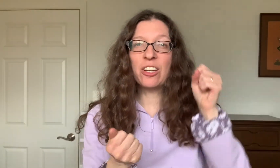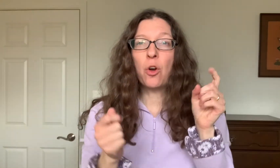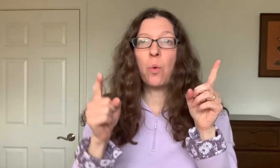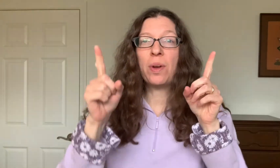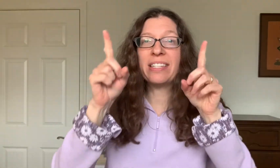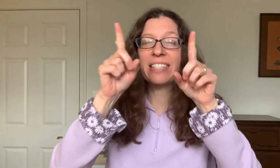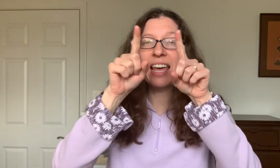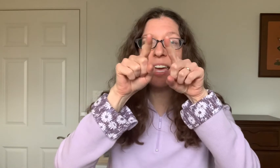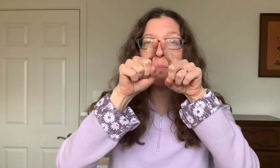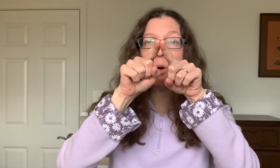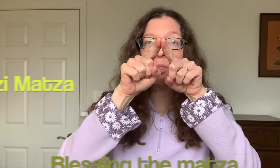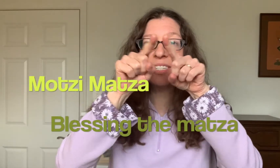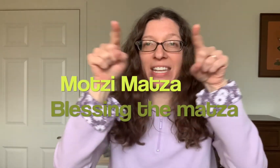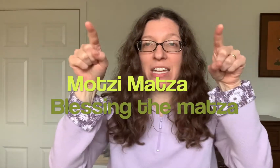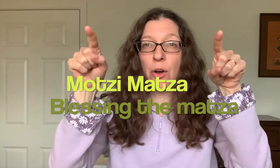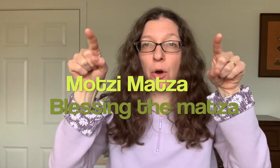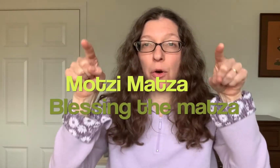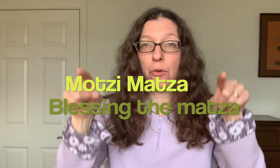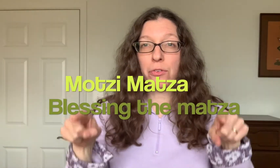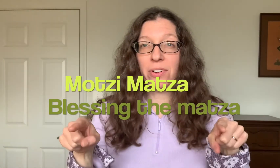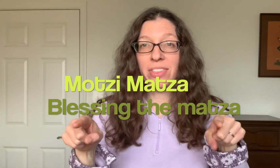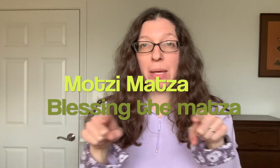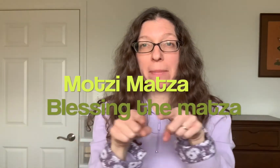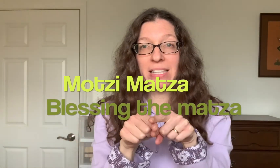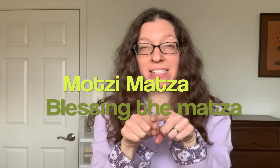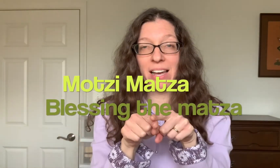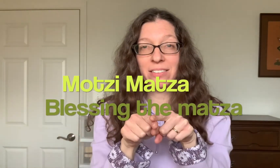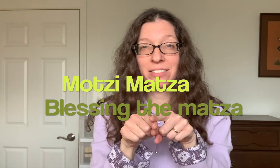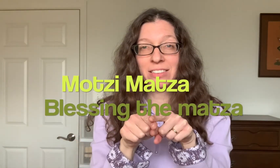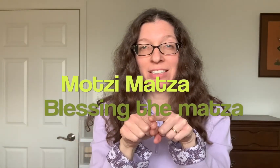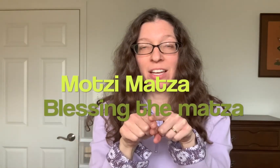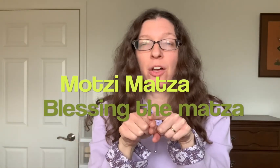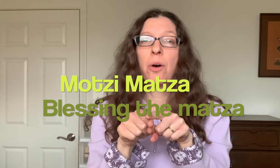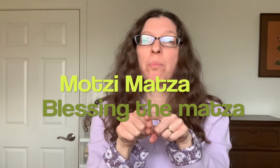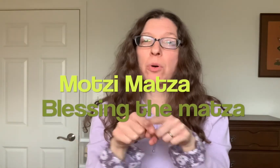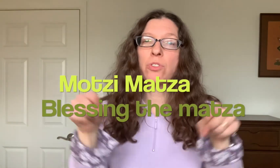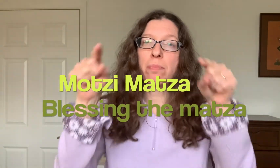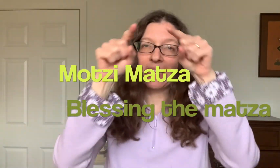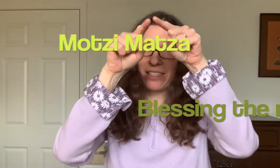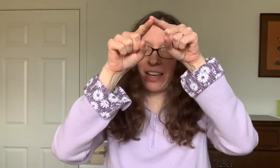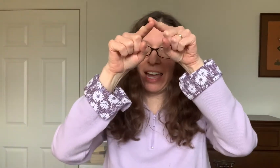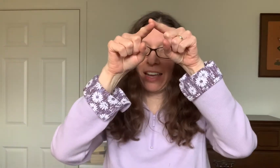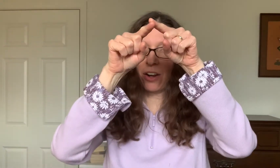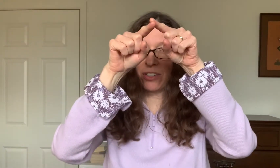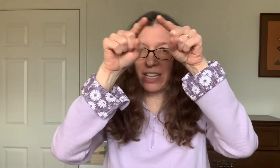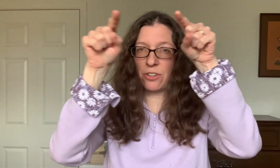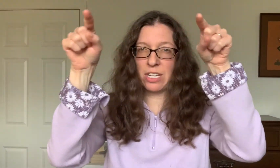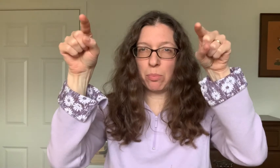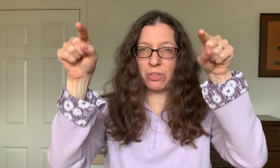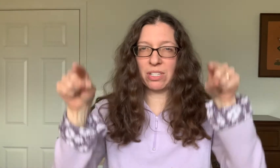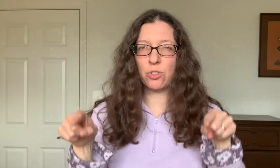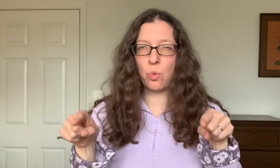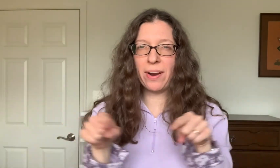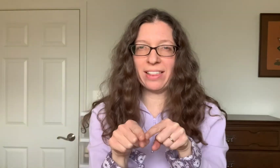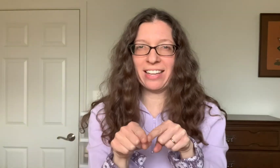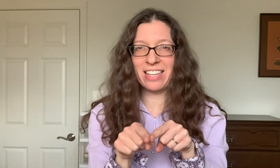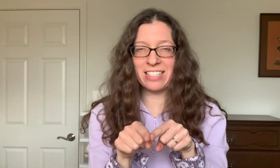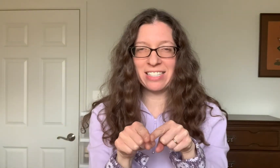we say Motsi over the matzah. Most matzah at our Seder tables is square like this.